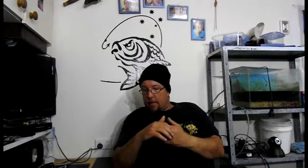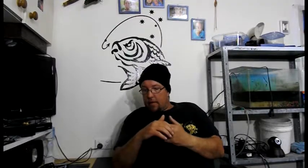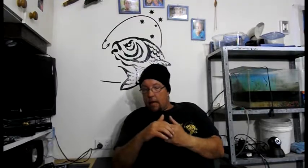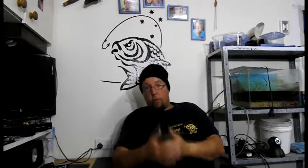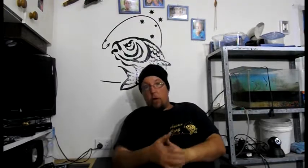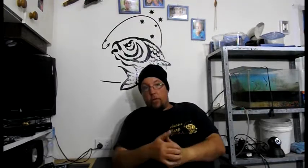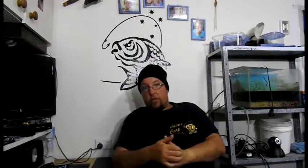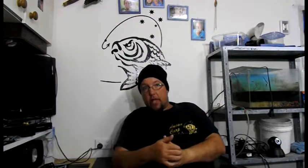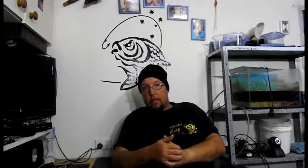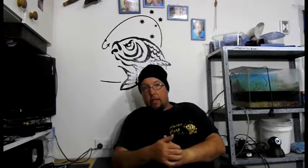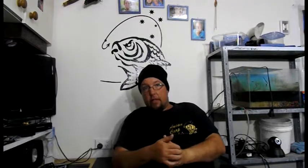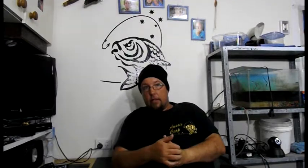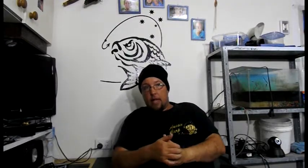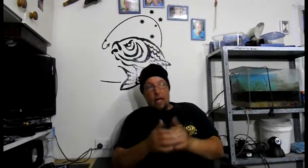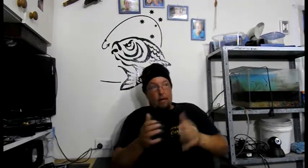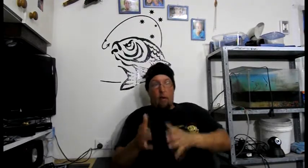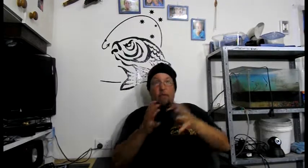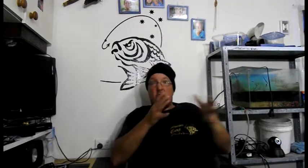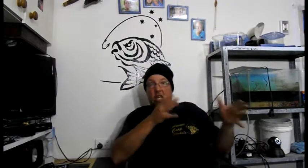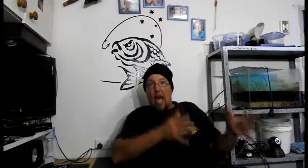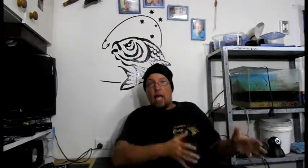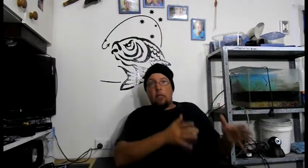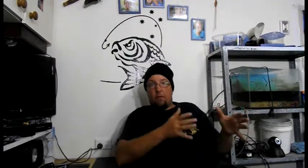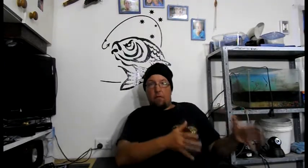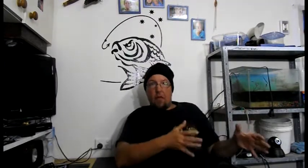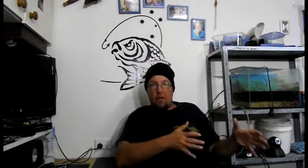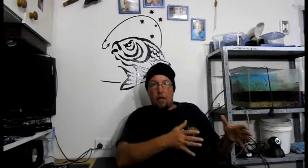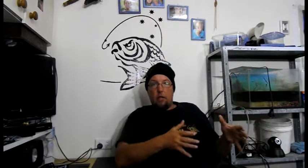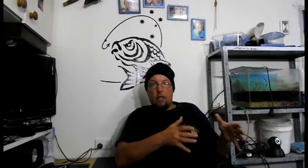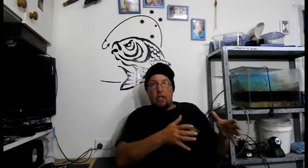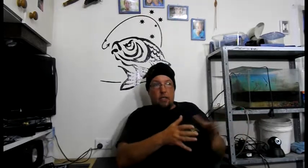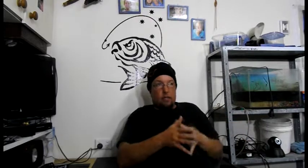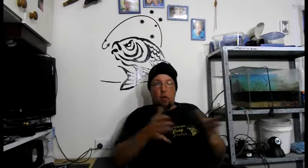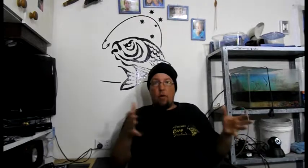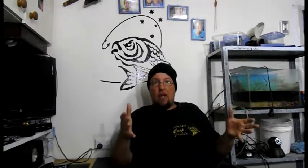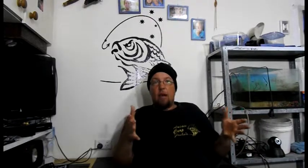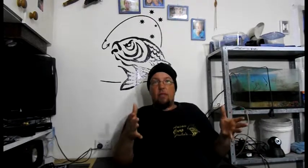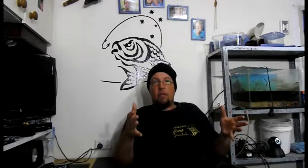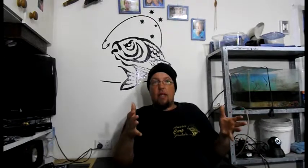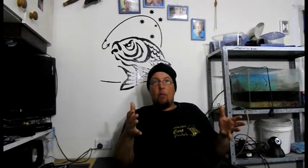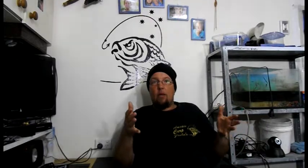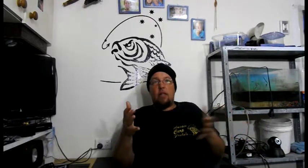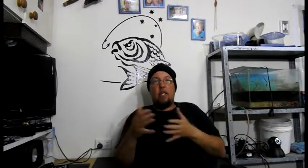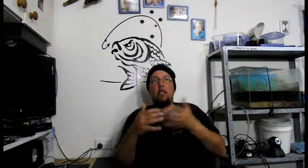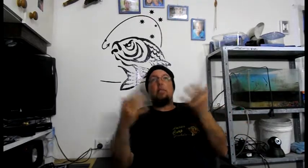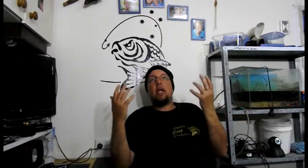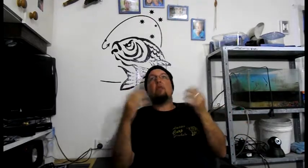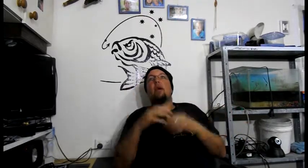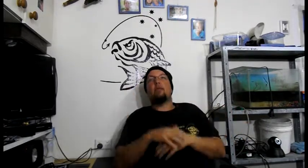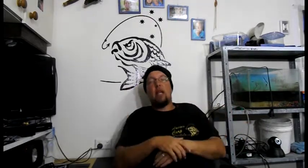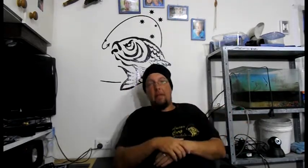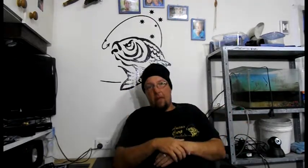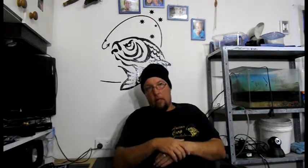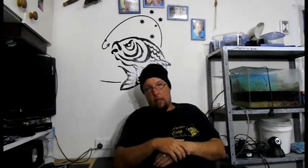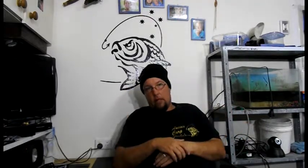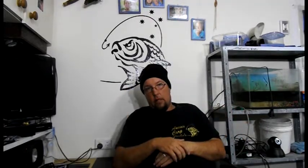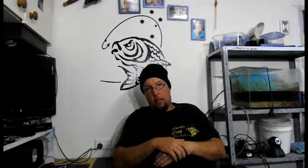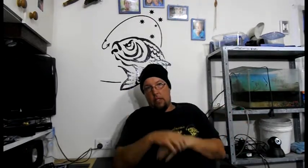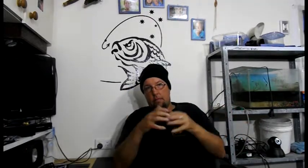It will mutate. It obviously. Has. From something else. It's. to have come. From somewhere. It didn't appear. Out of nothing. It's